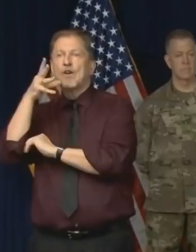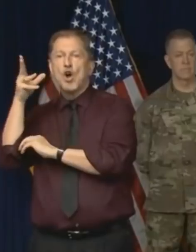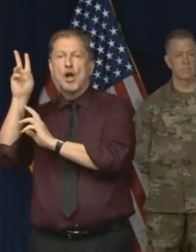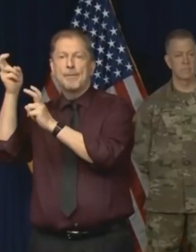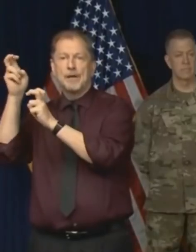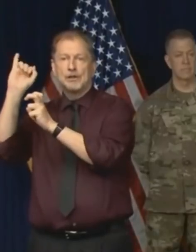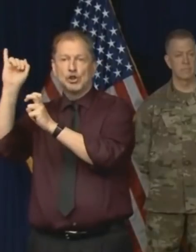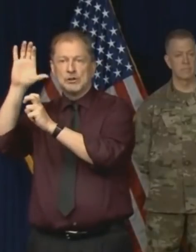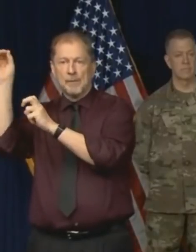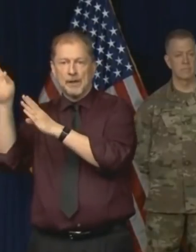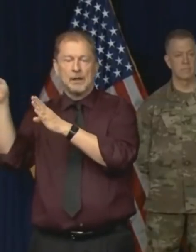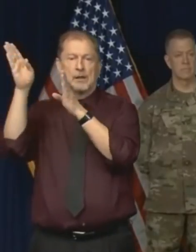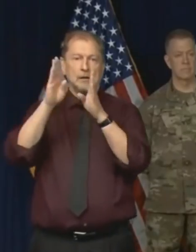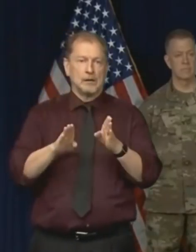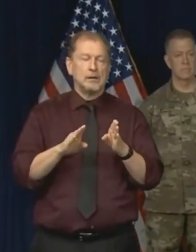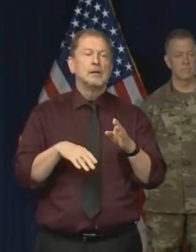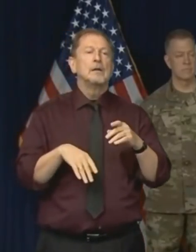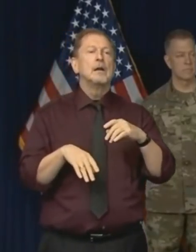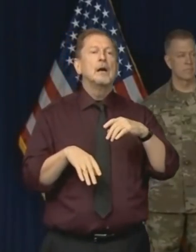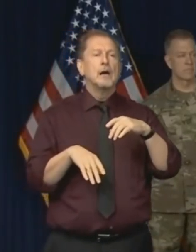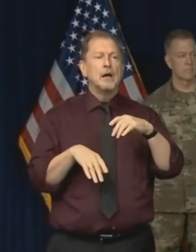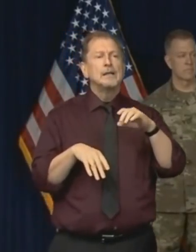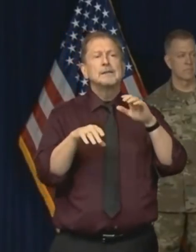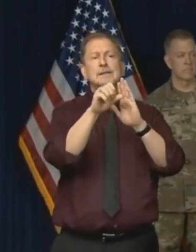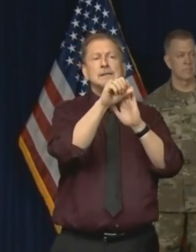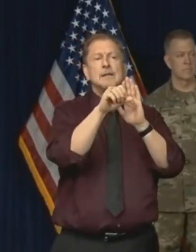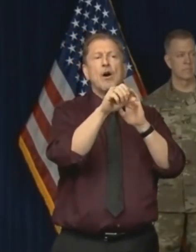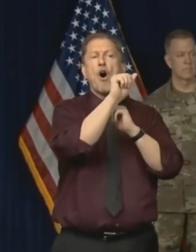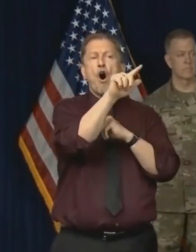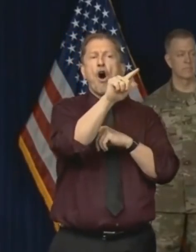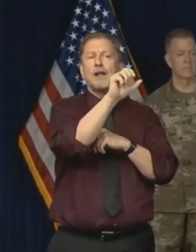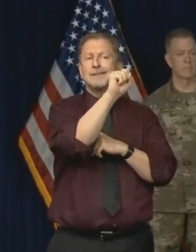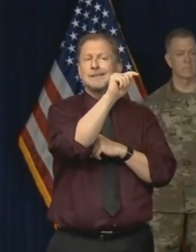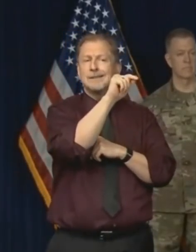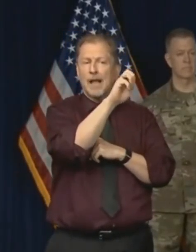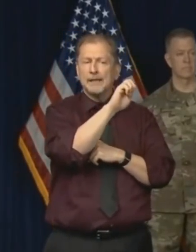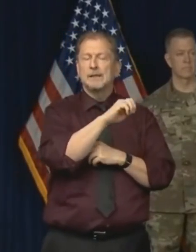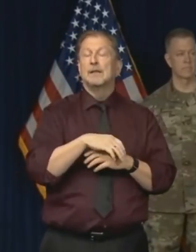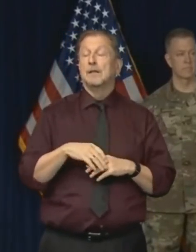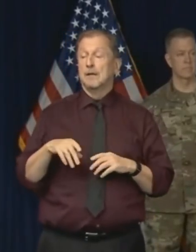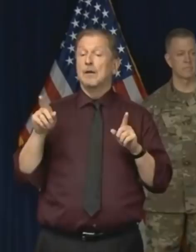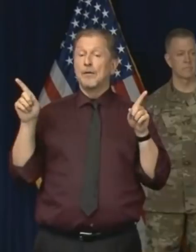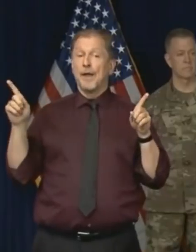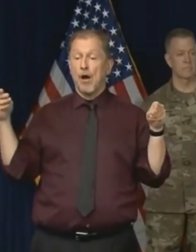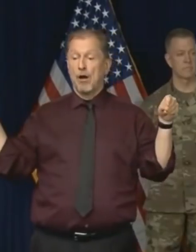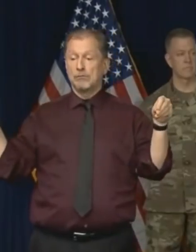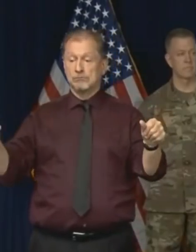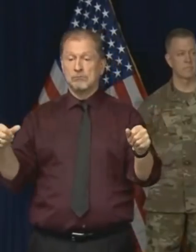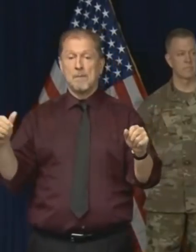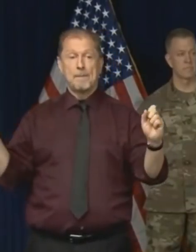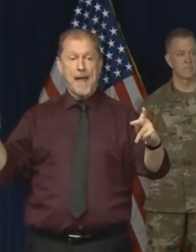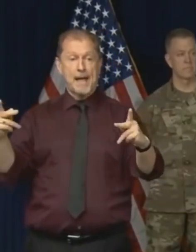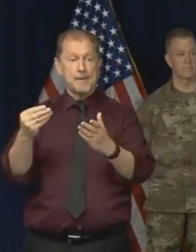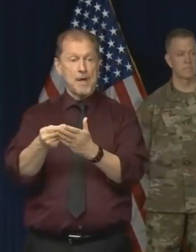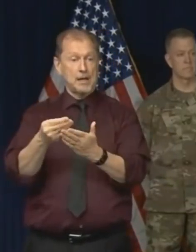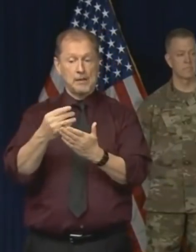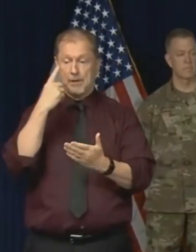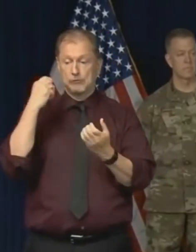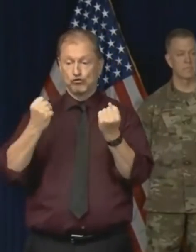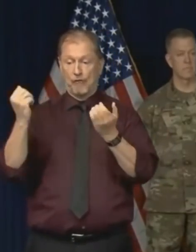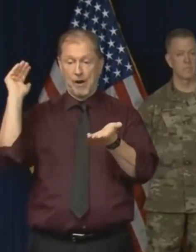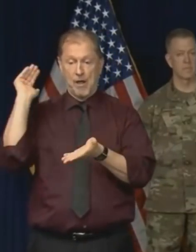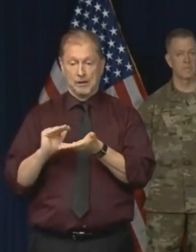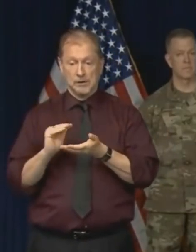rebates and lowering, you know, premiums and so on, which is the right thing to do. And I think, you know, we should in fact be